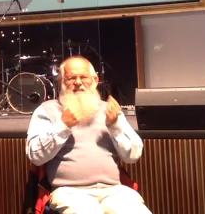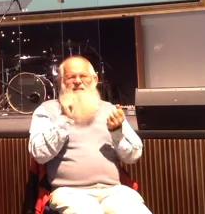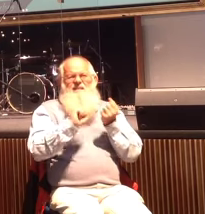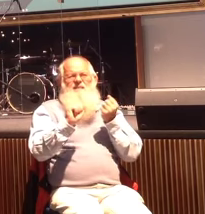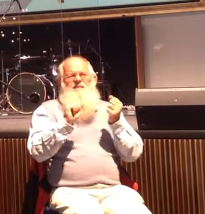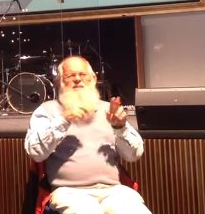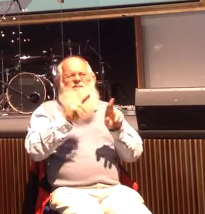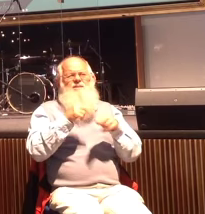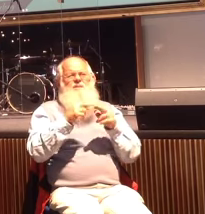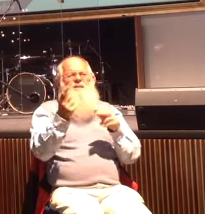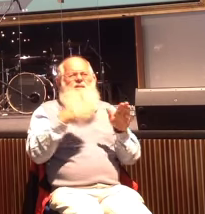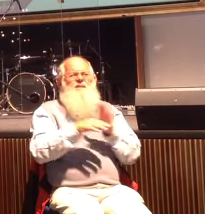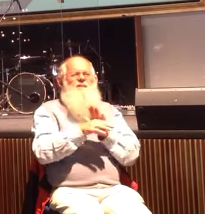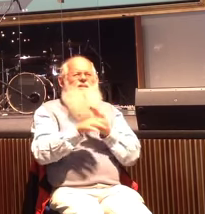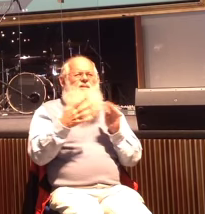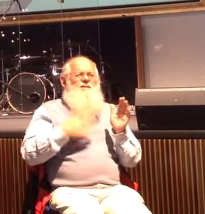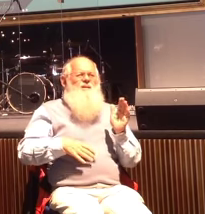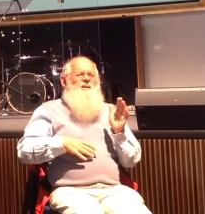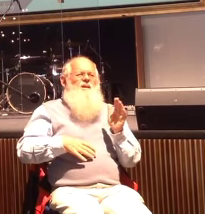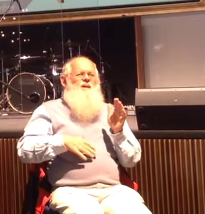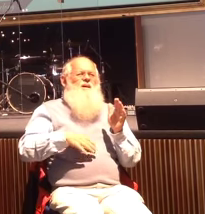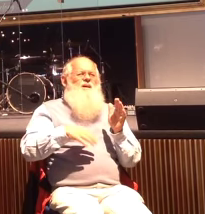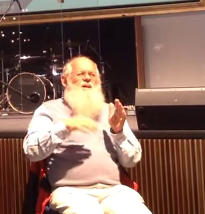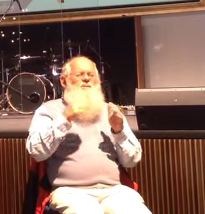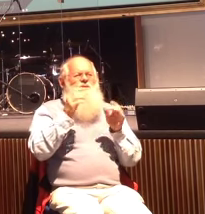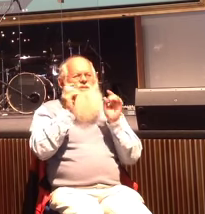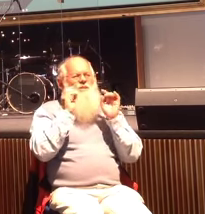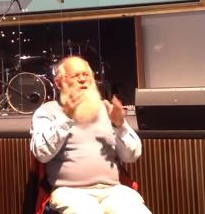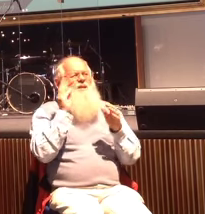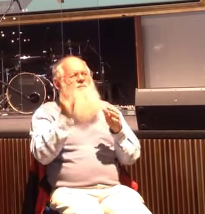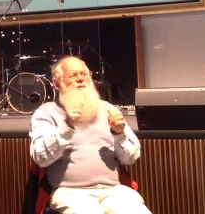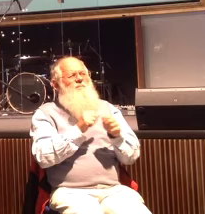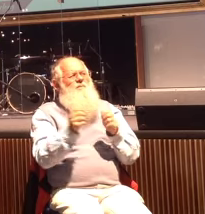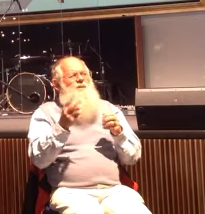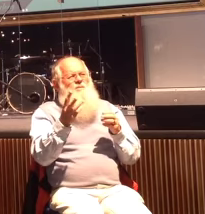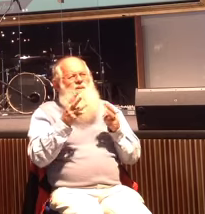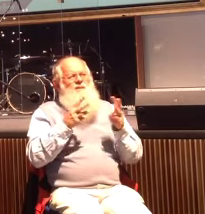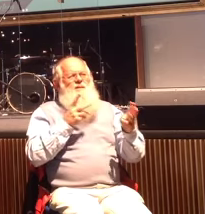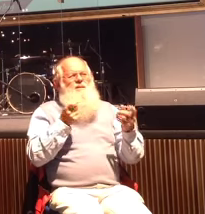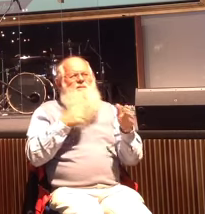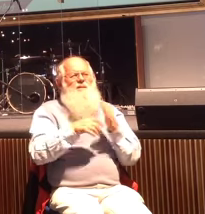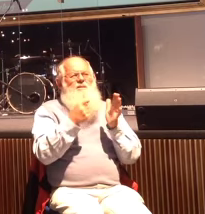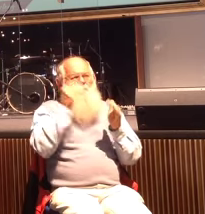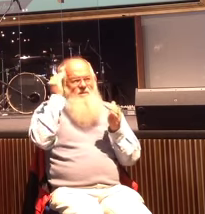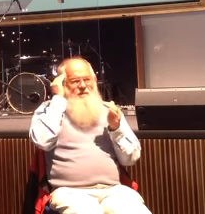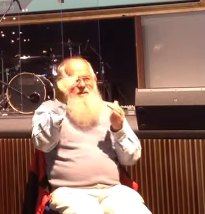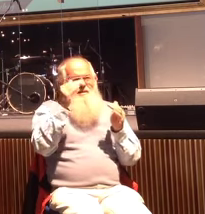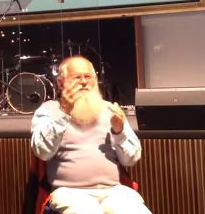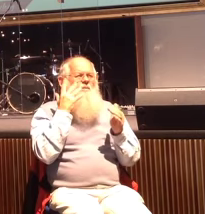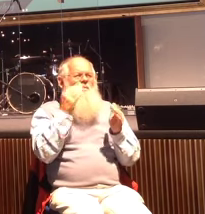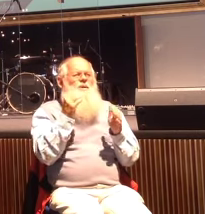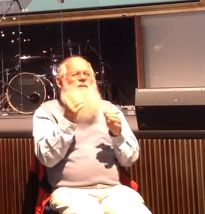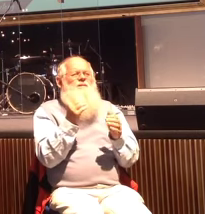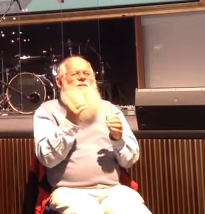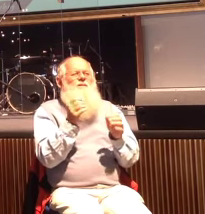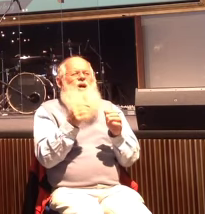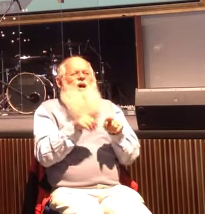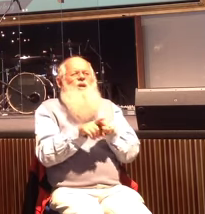in. I wanted to represent him as best I could. So I come storming in the room, because when you're a graduate nurse, you spend the whole first year just